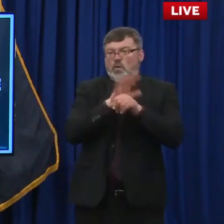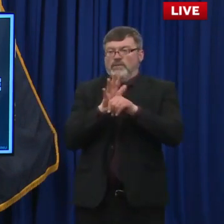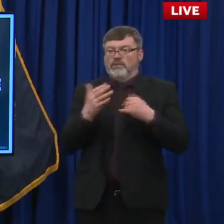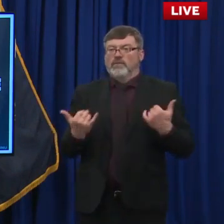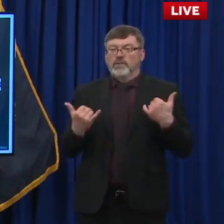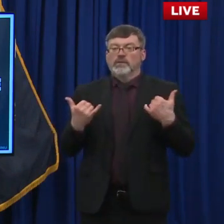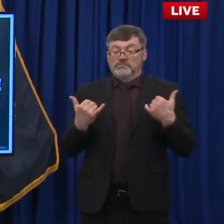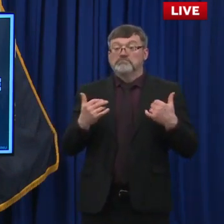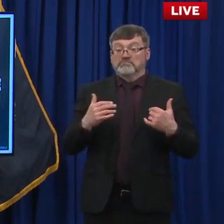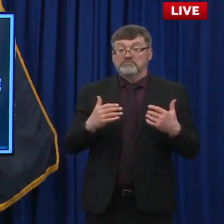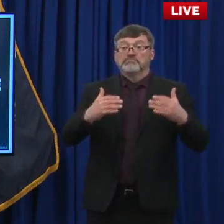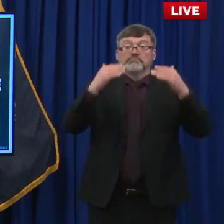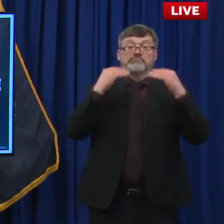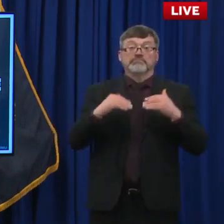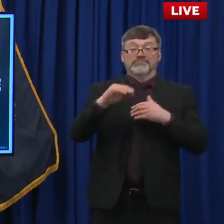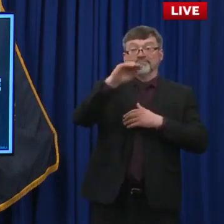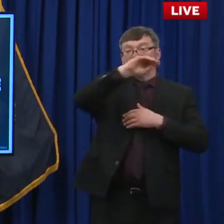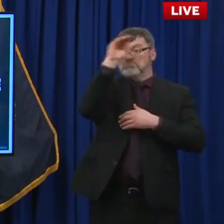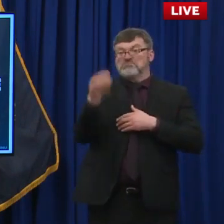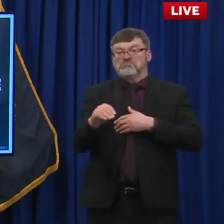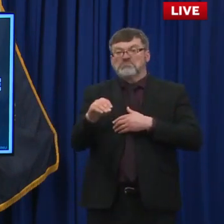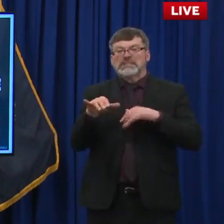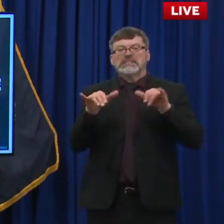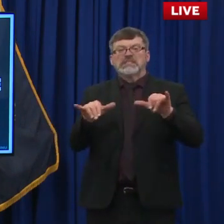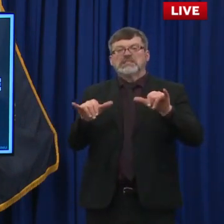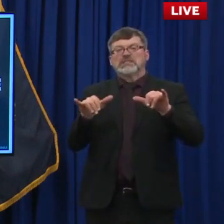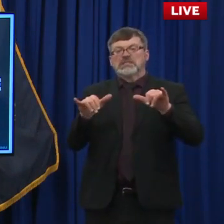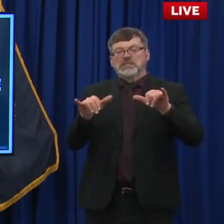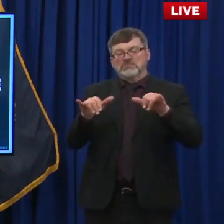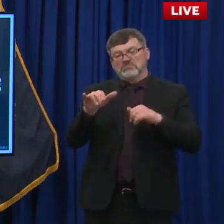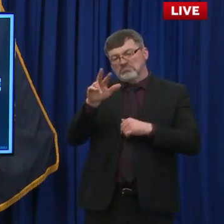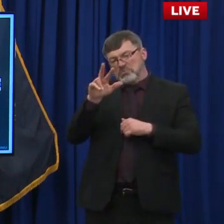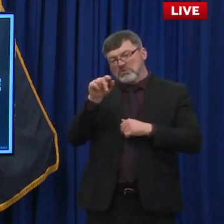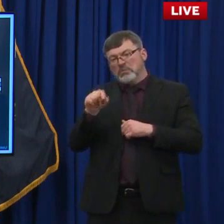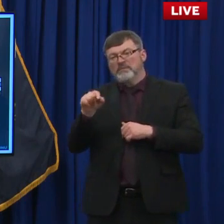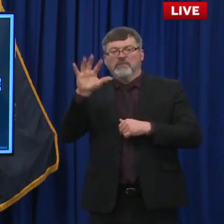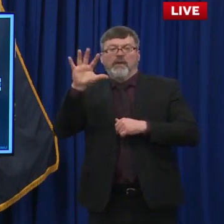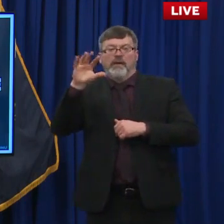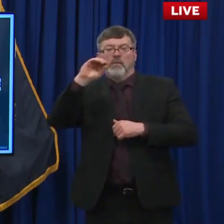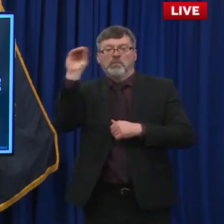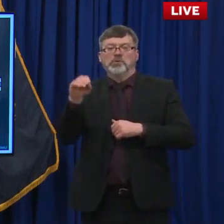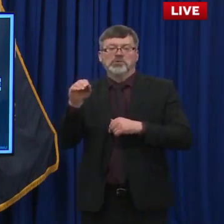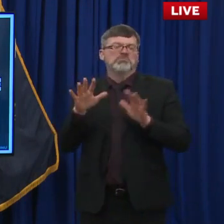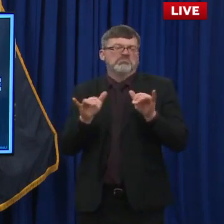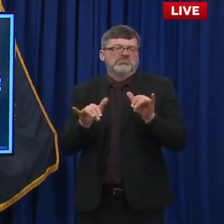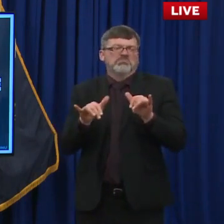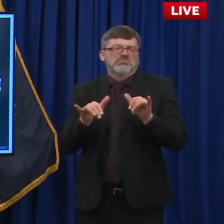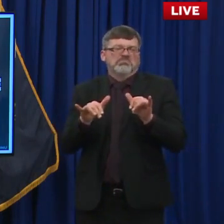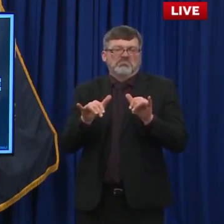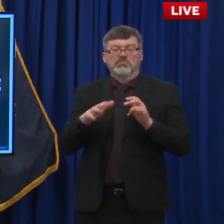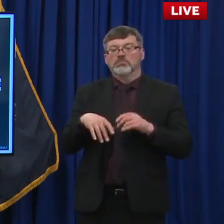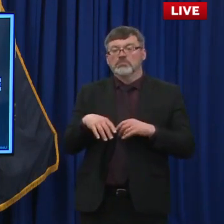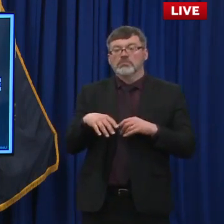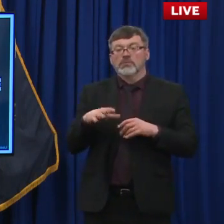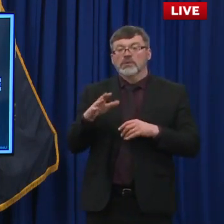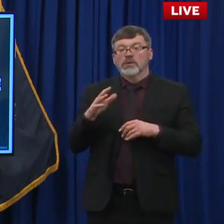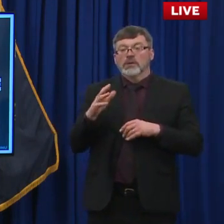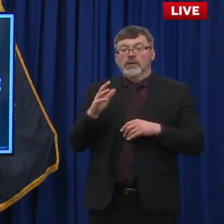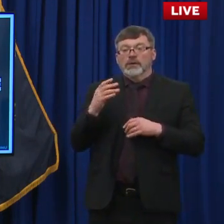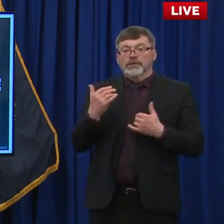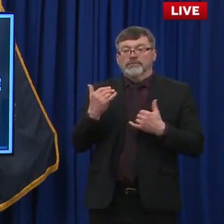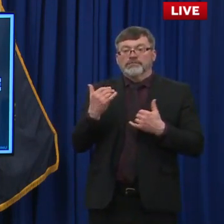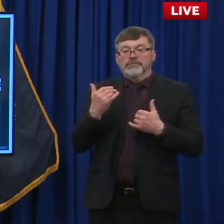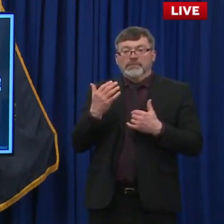hovering right around three and a half percent the last week or so. Uh, the, last, the most current average is at about 3.6 percent